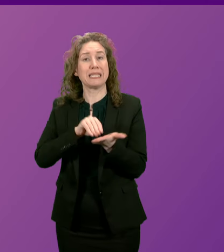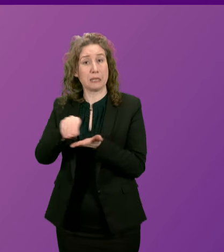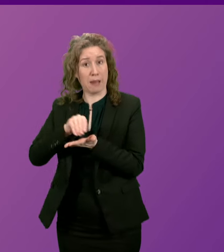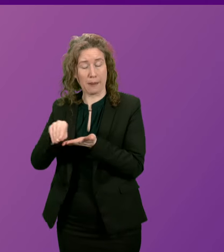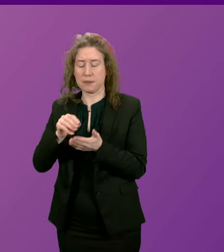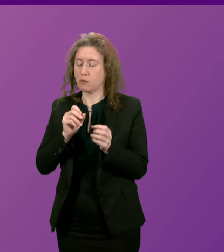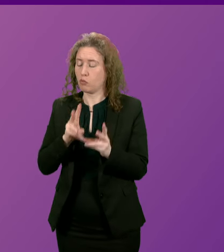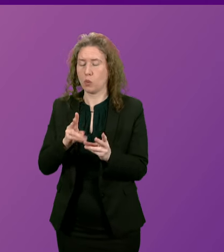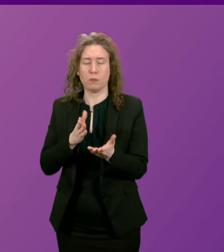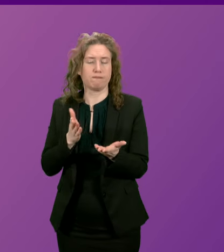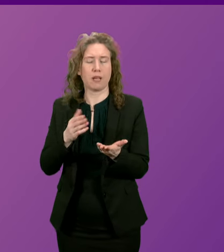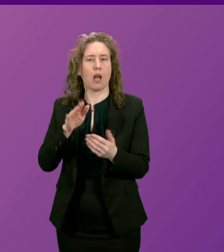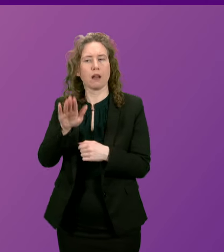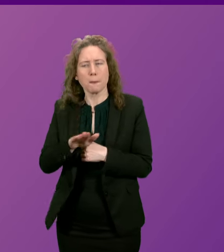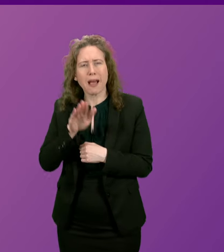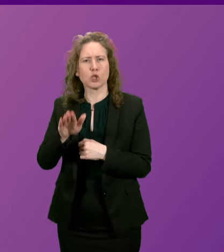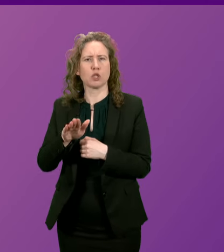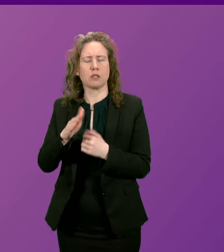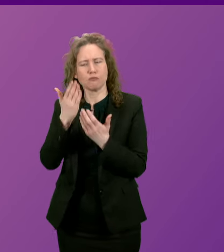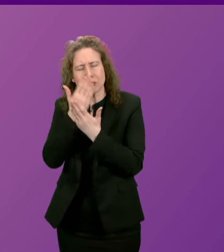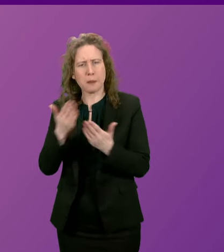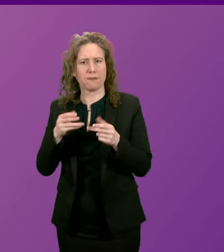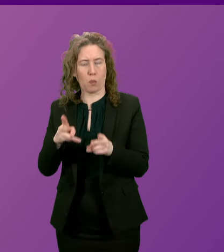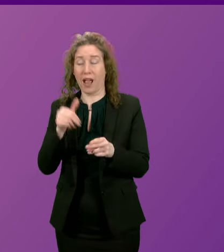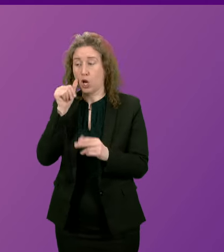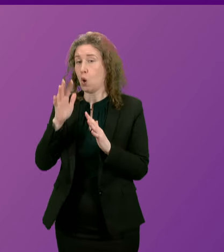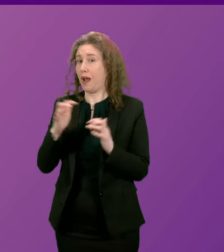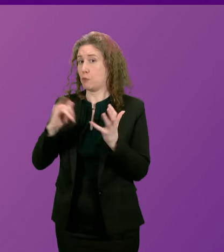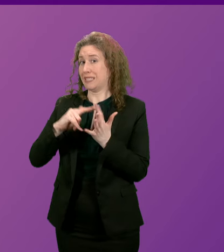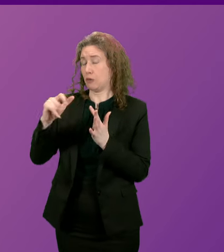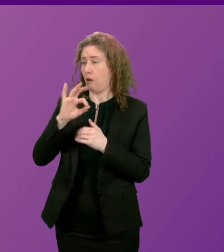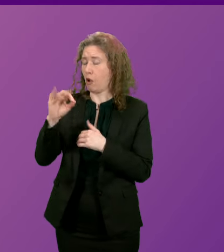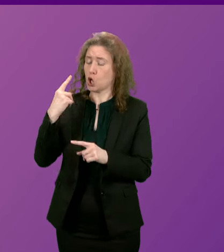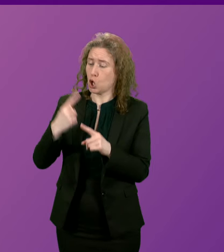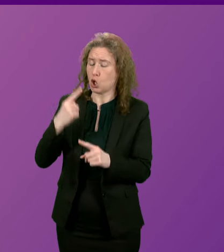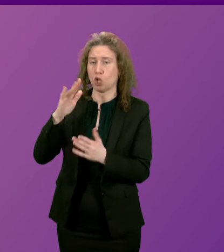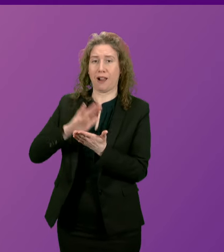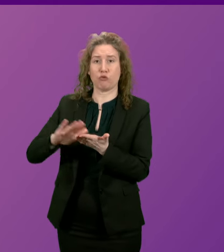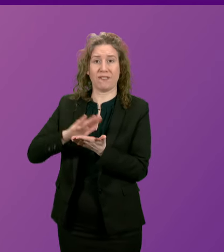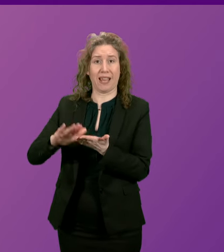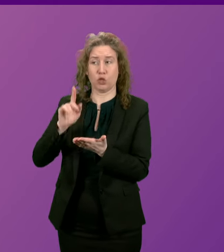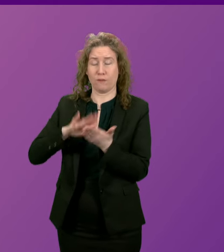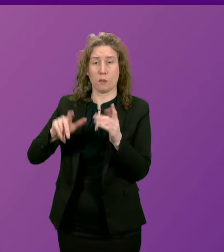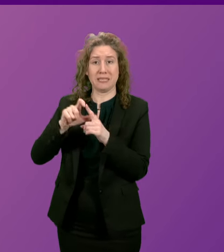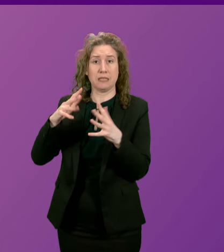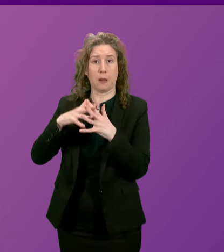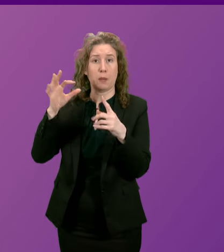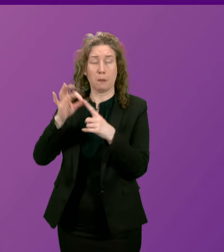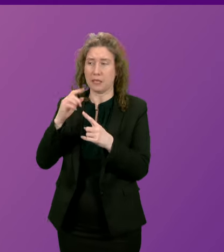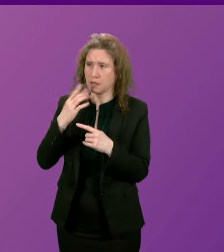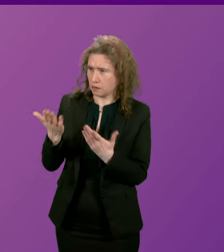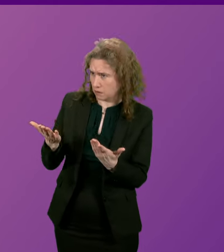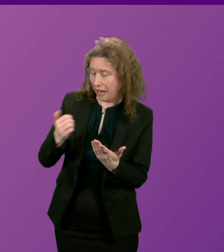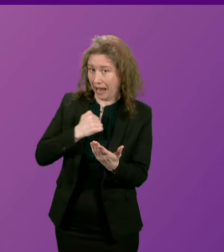and caring way i know the cabinet secretary has sought urgent clarification from the DWP earlier this week that people receiving